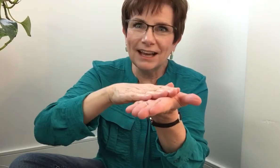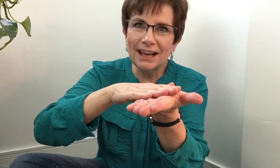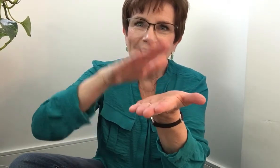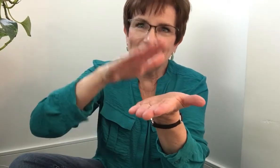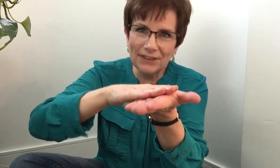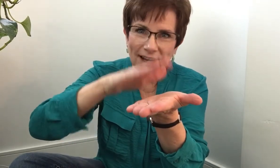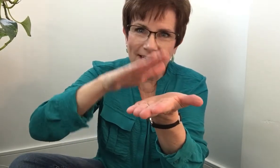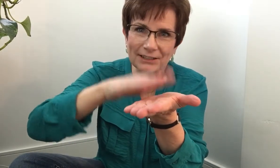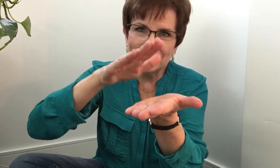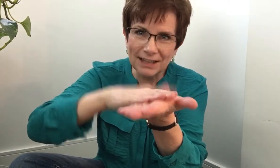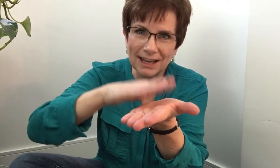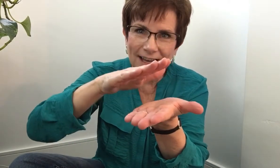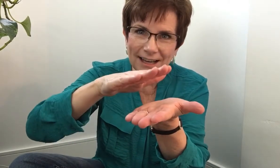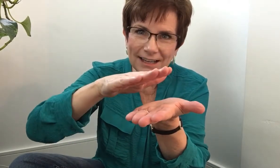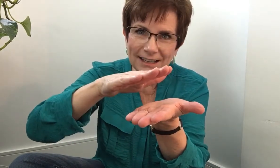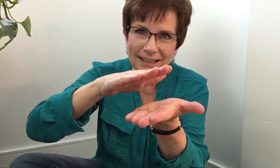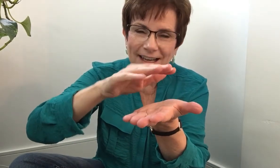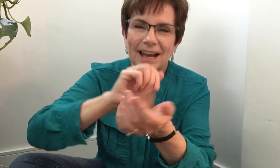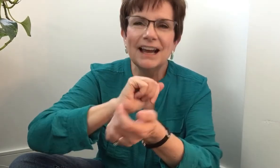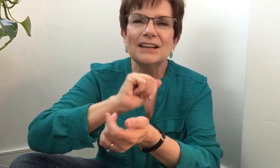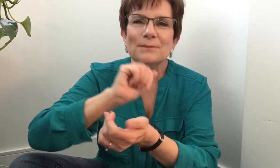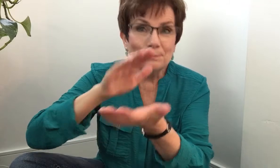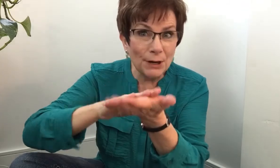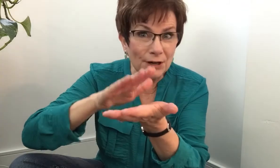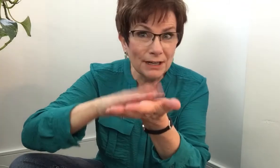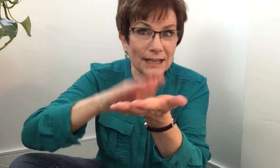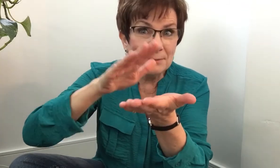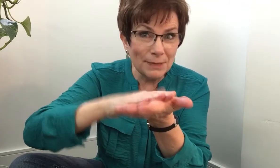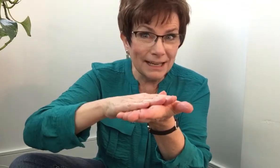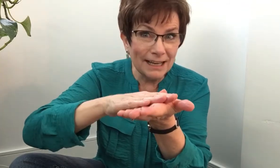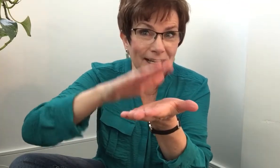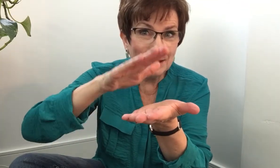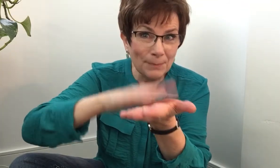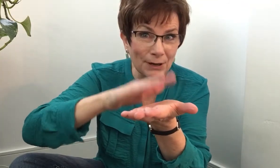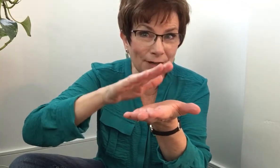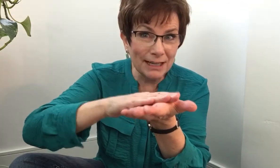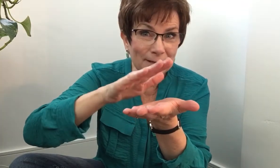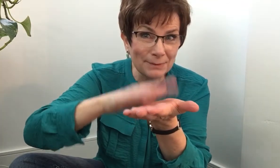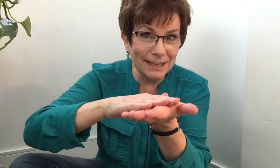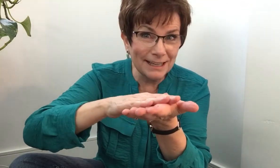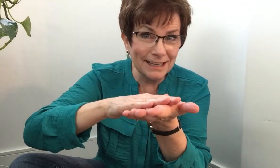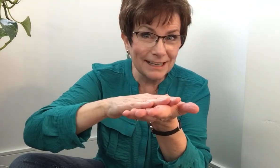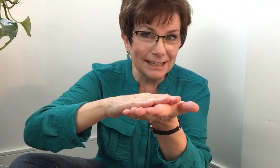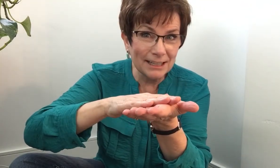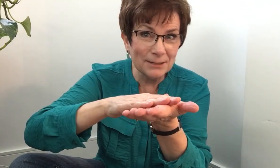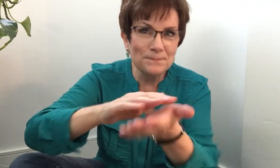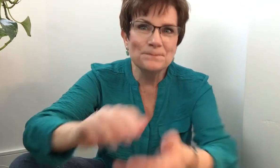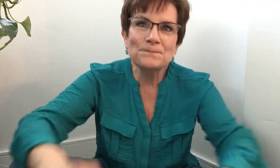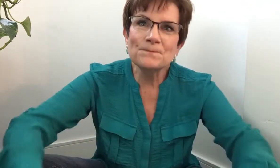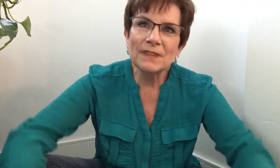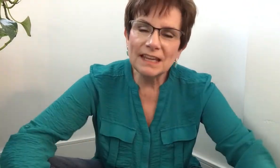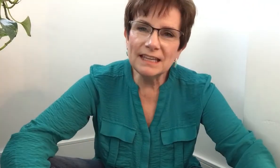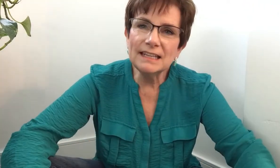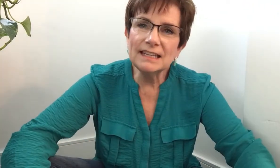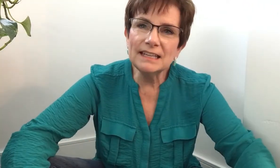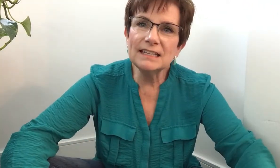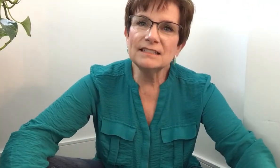Firefly, firefly. Bernie B, Bernie B. It is